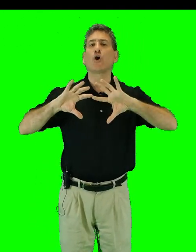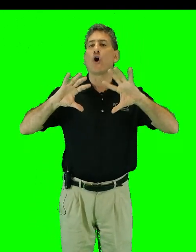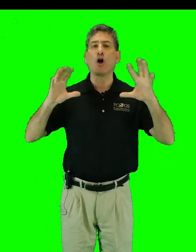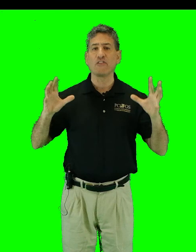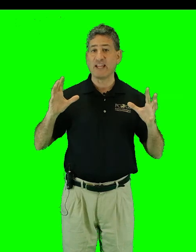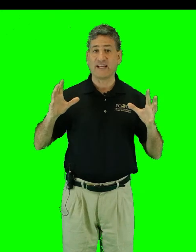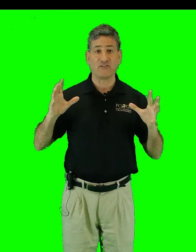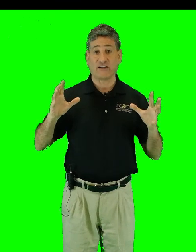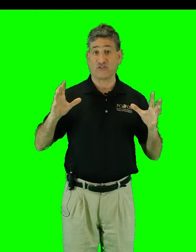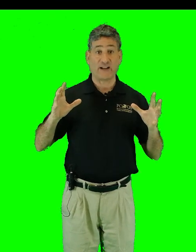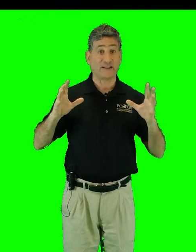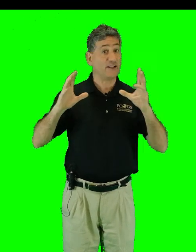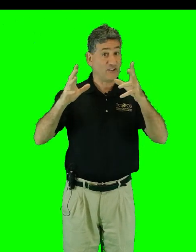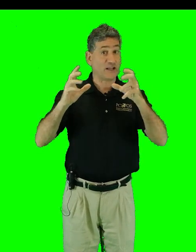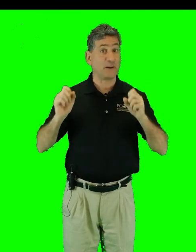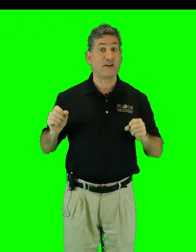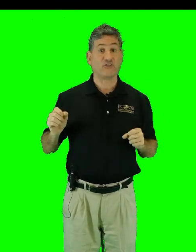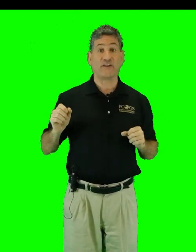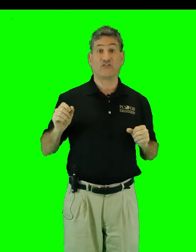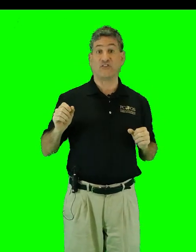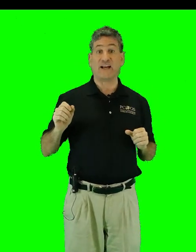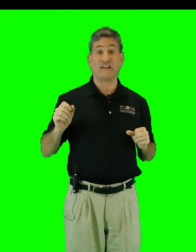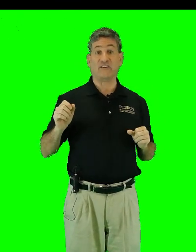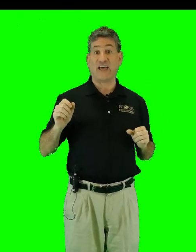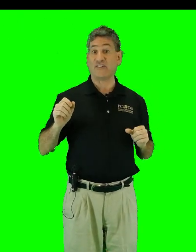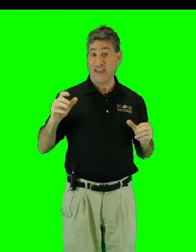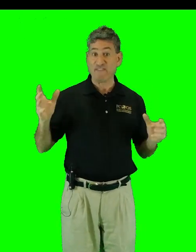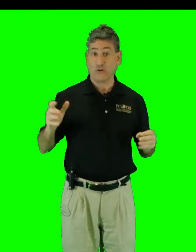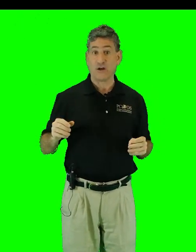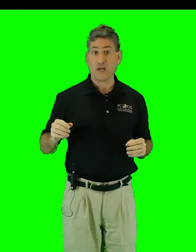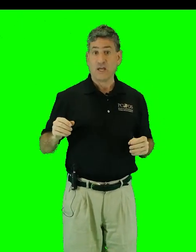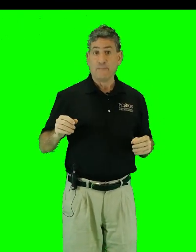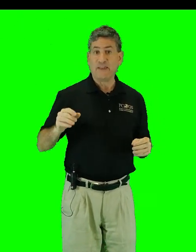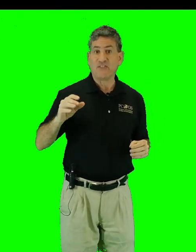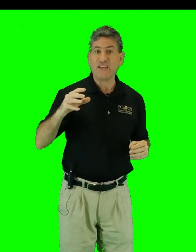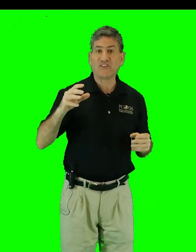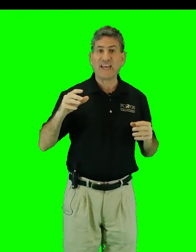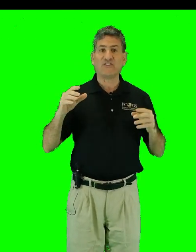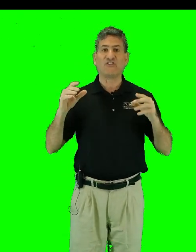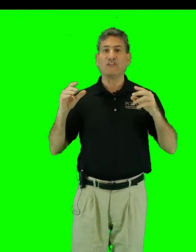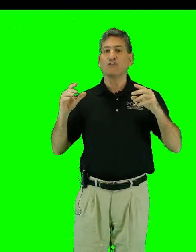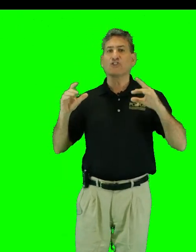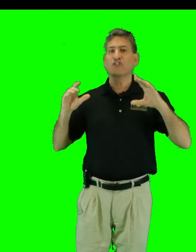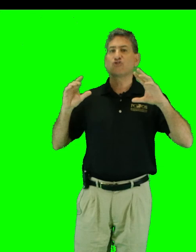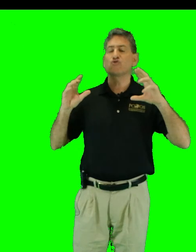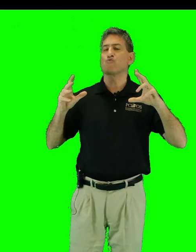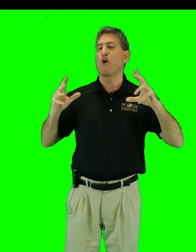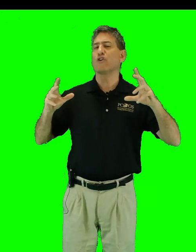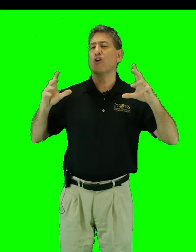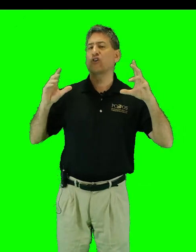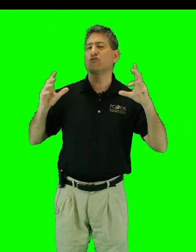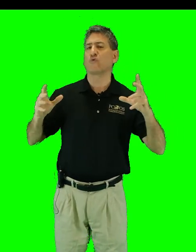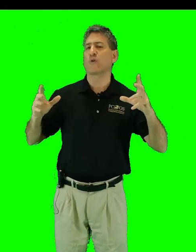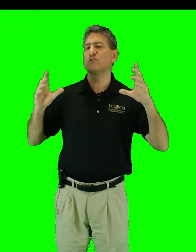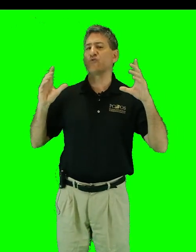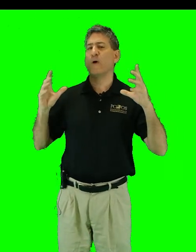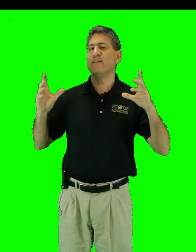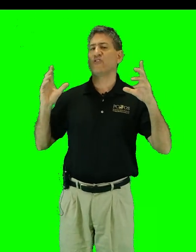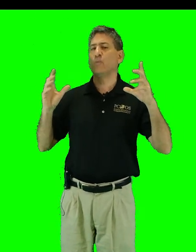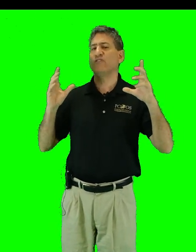all the negative externalities and positive externalities as ever. In these cases it looks like the stronger our storms and waves and winds